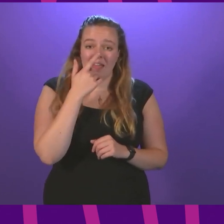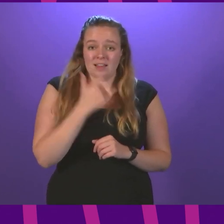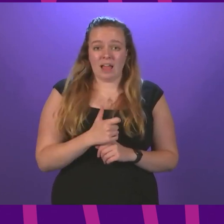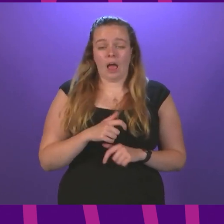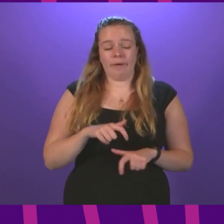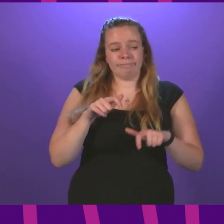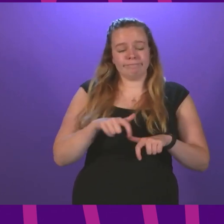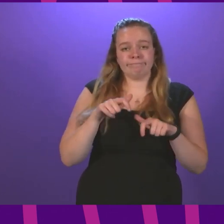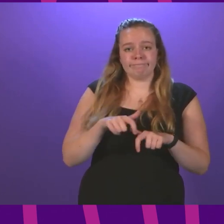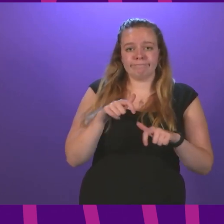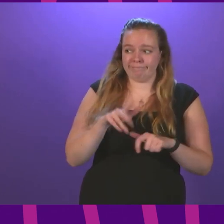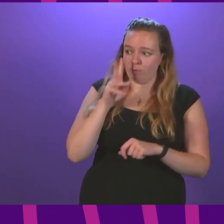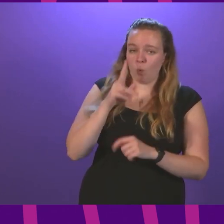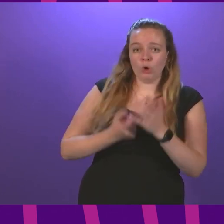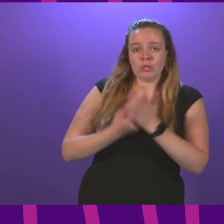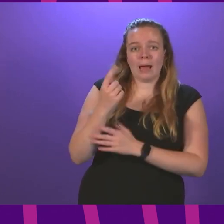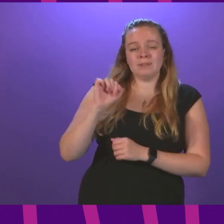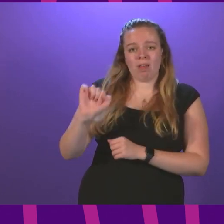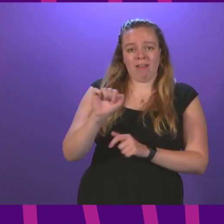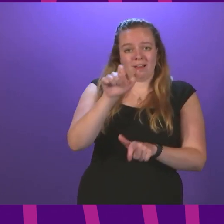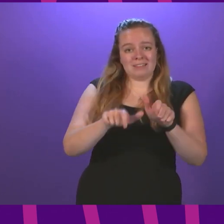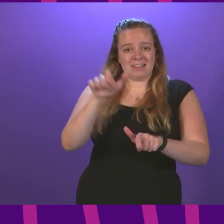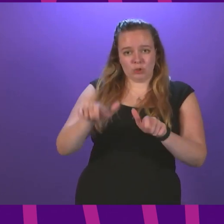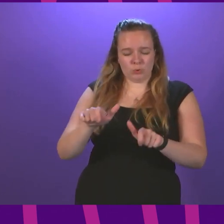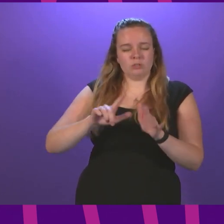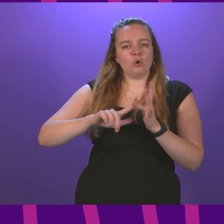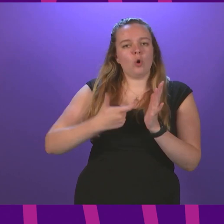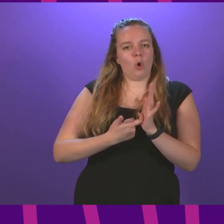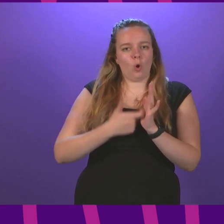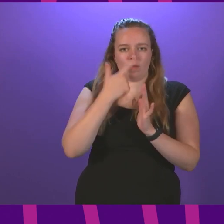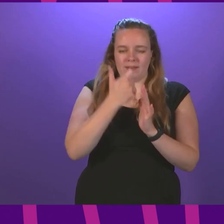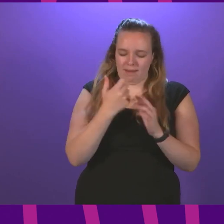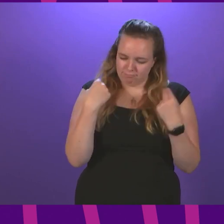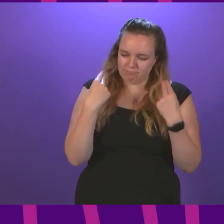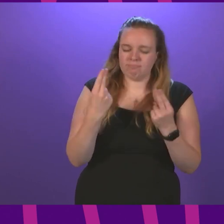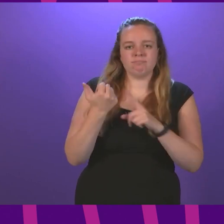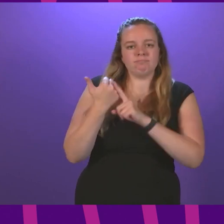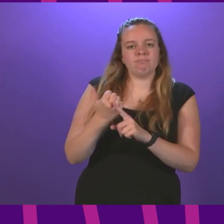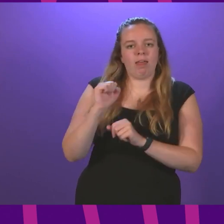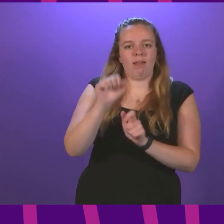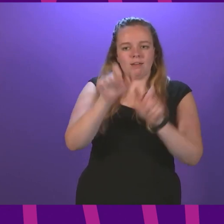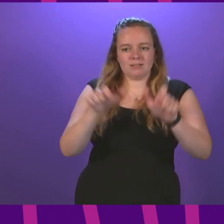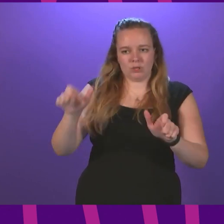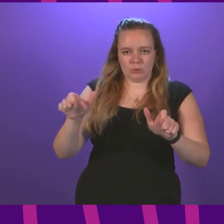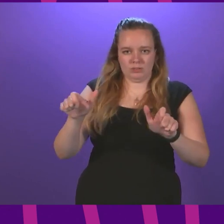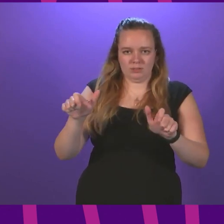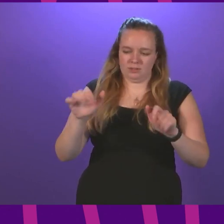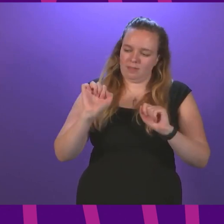and watch that happen to their constituents or they can stand up for their constituents now and make their voice heard,